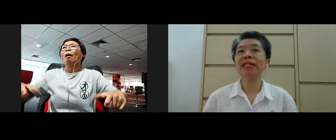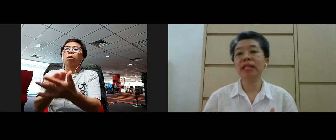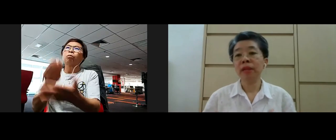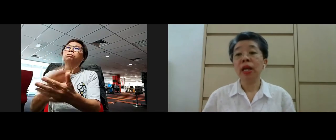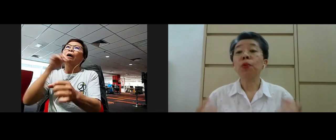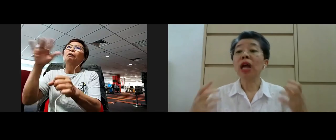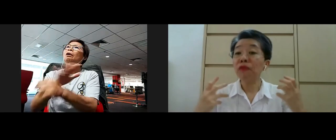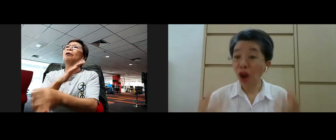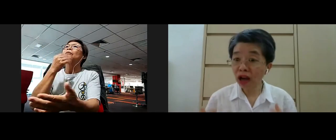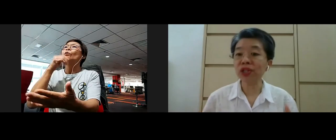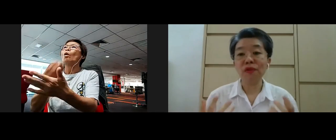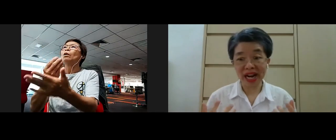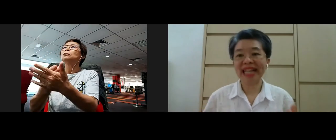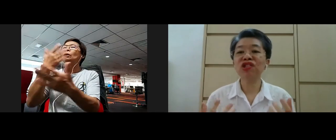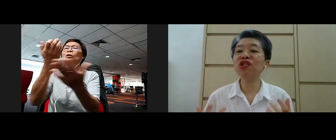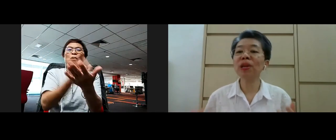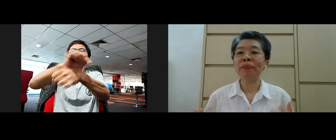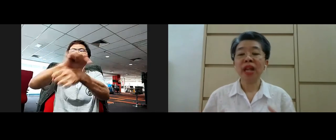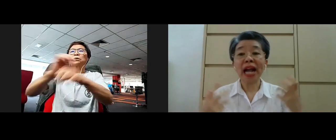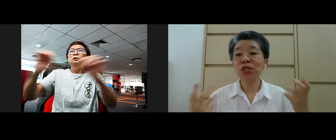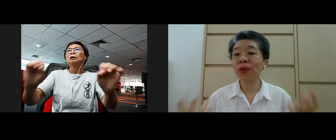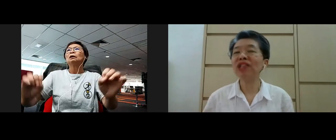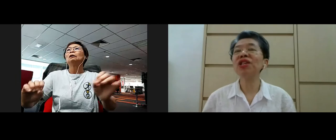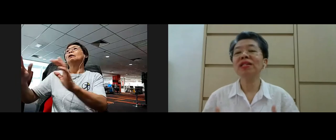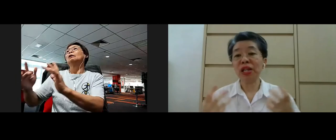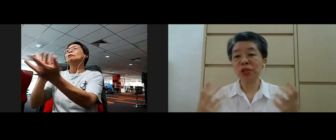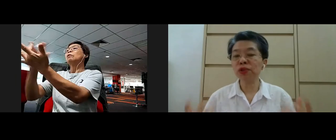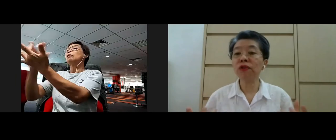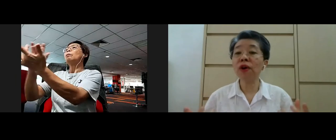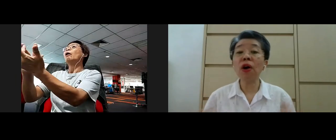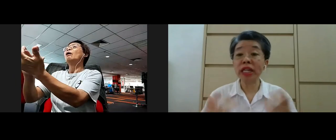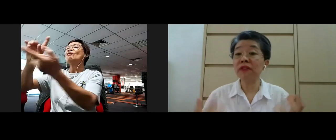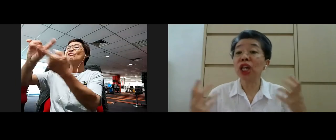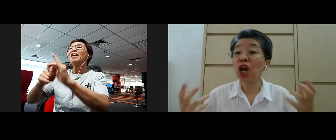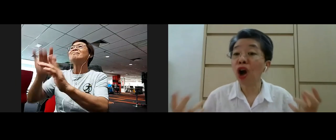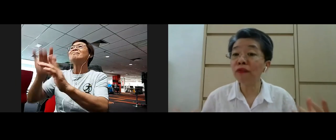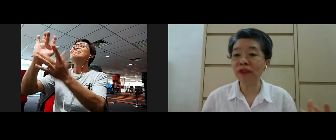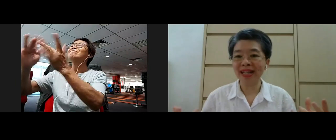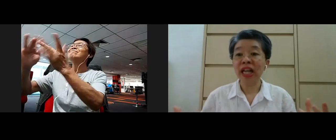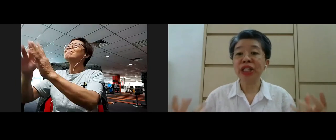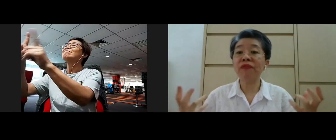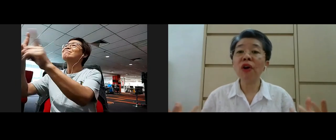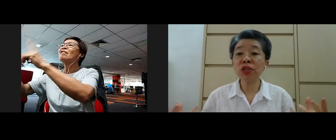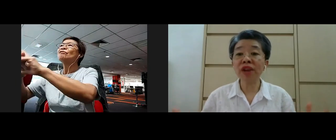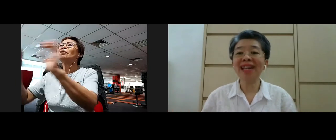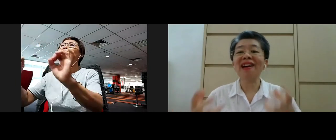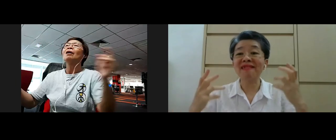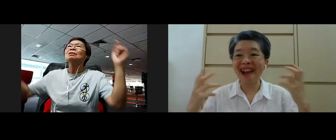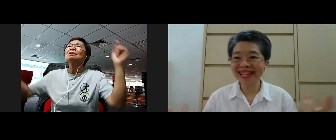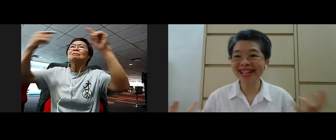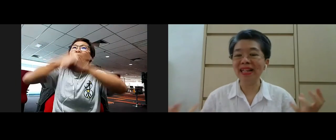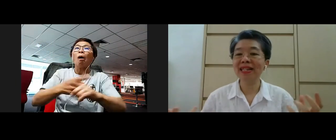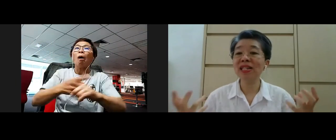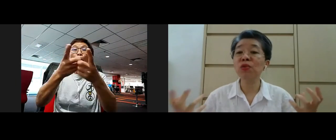is impacted we have lost relationship isolation and so and so forth or even conflict divorce rates